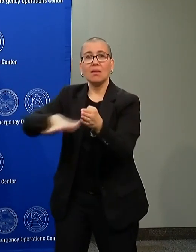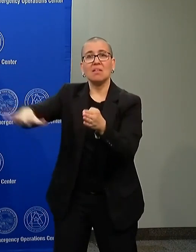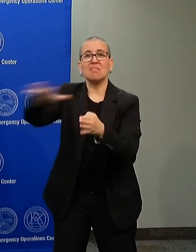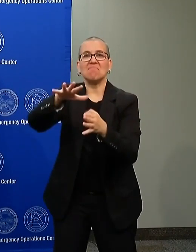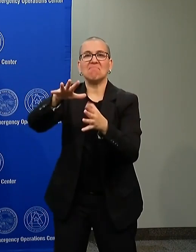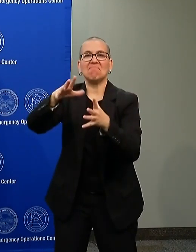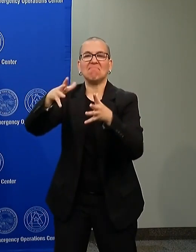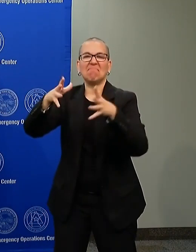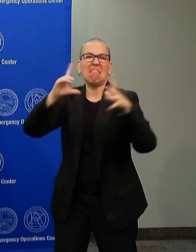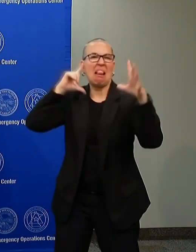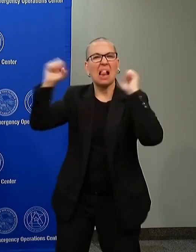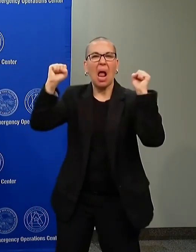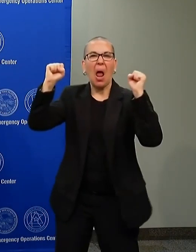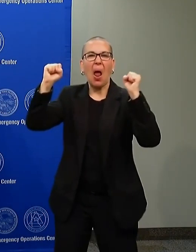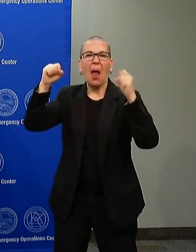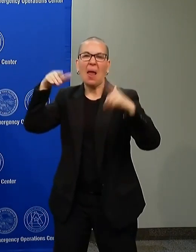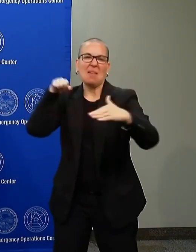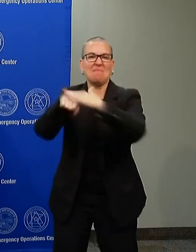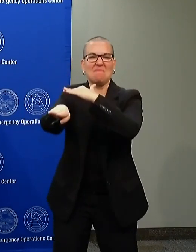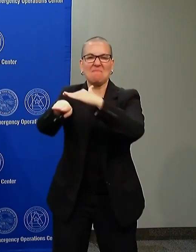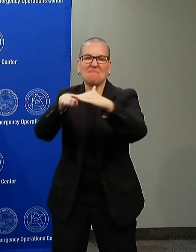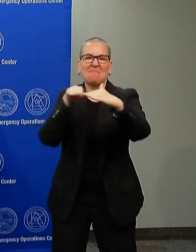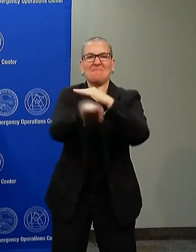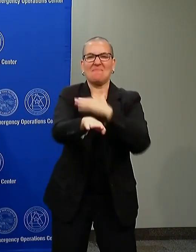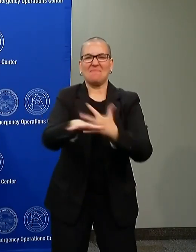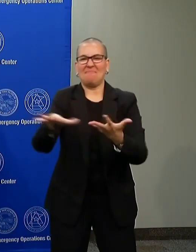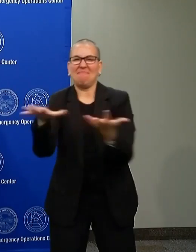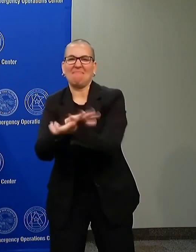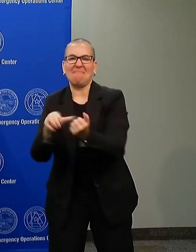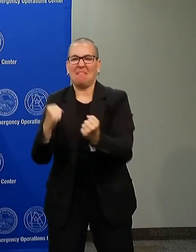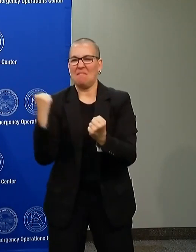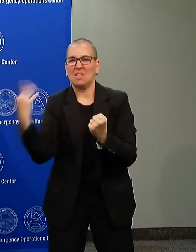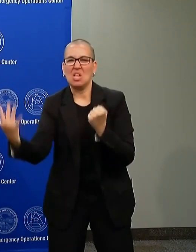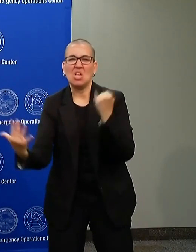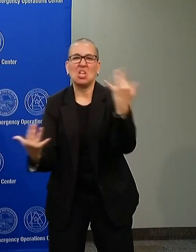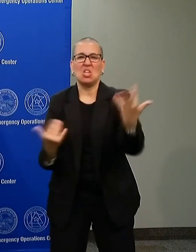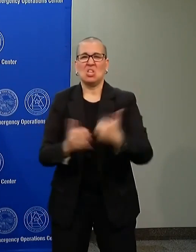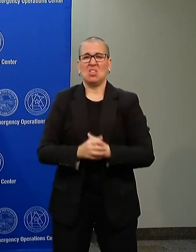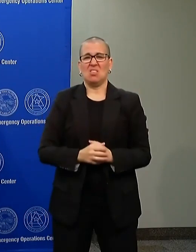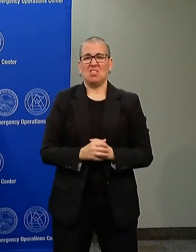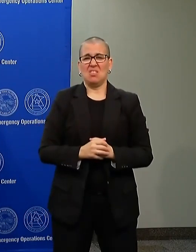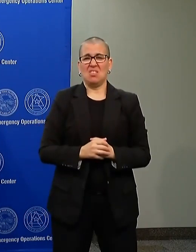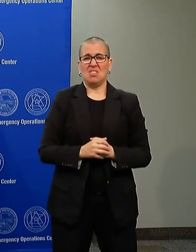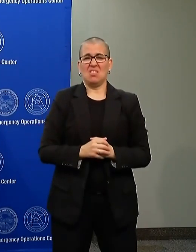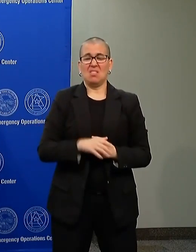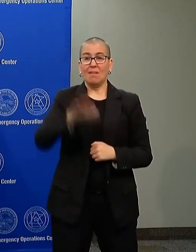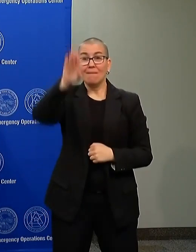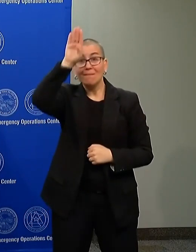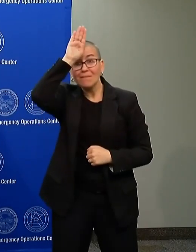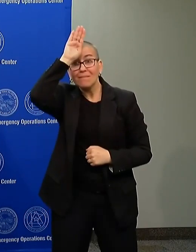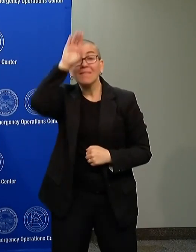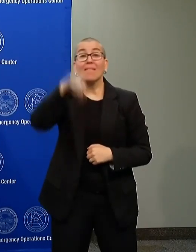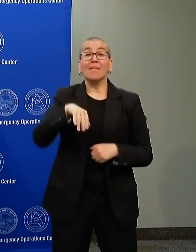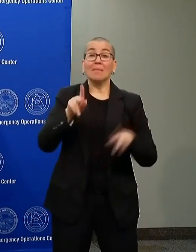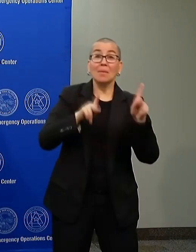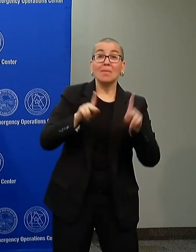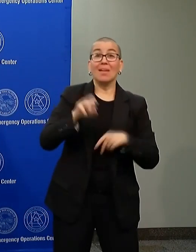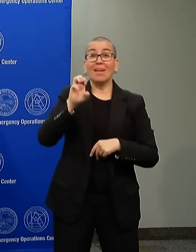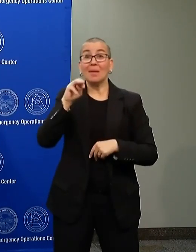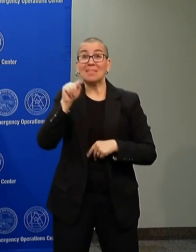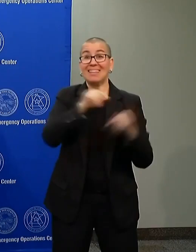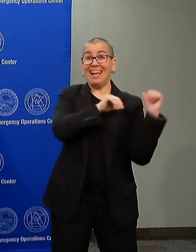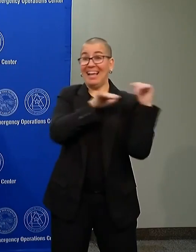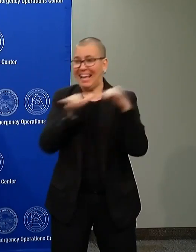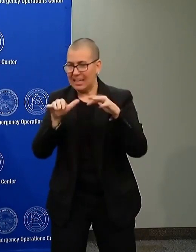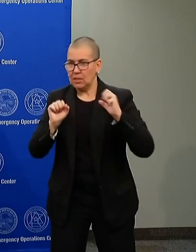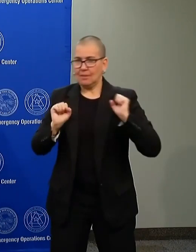setting fires and attacking firefighters, EMS, law enforcement, sheriff's department, and